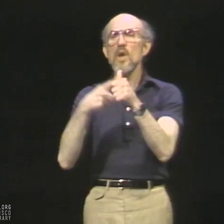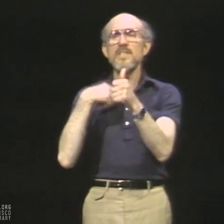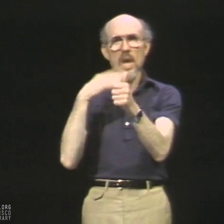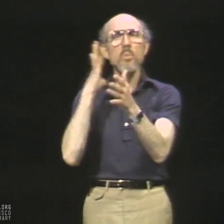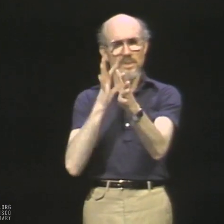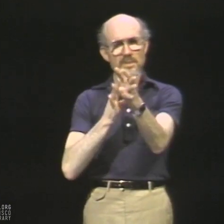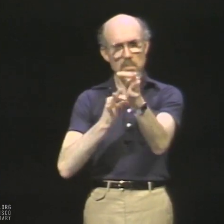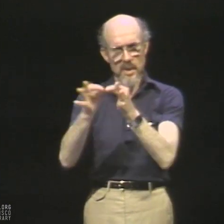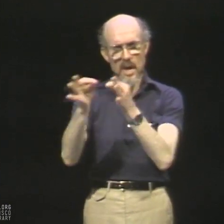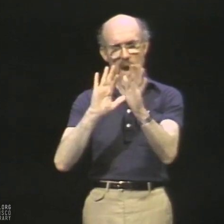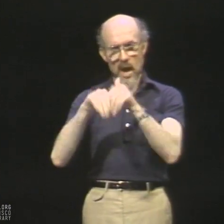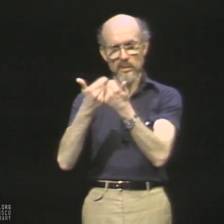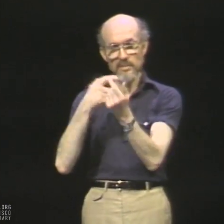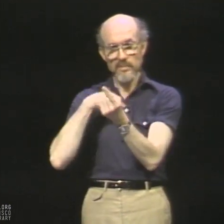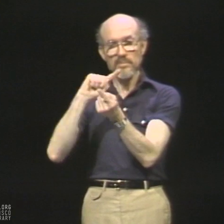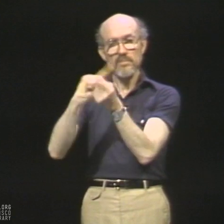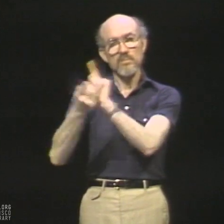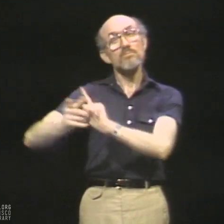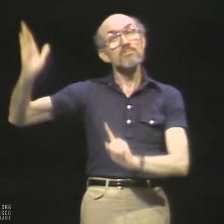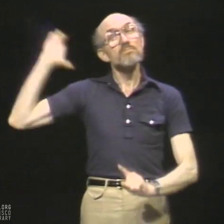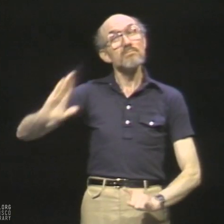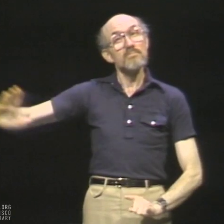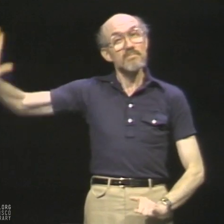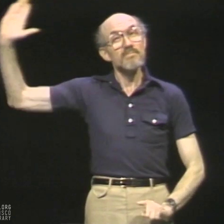Now, I'll show you my original ASL translation.